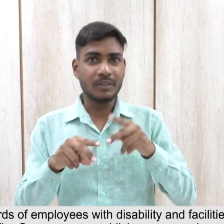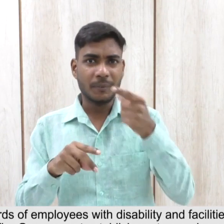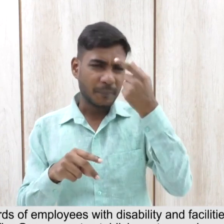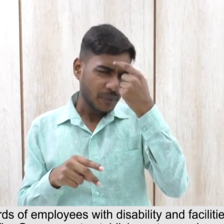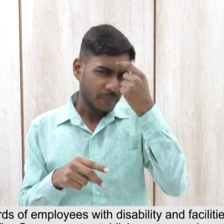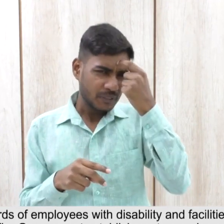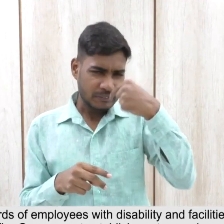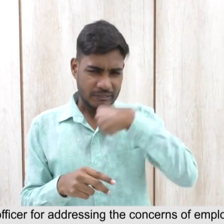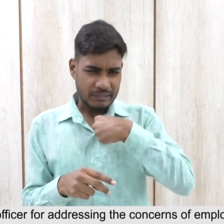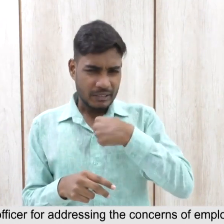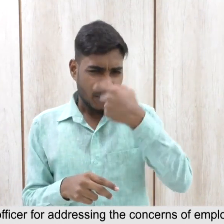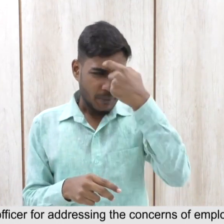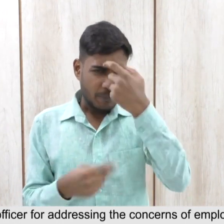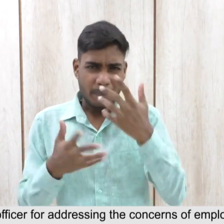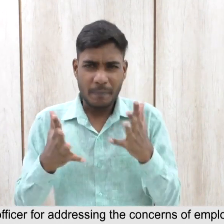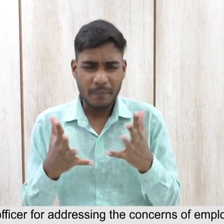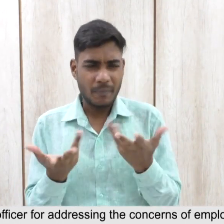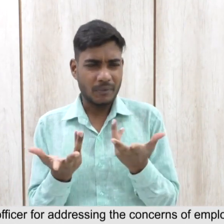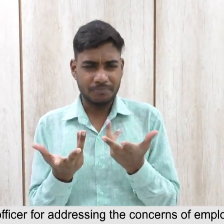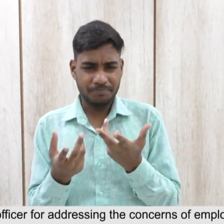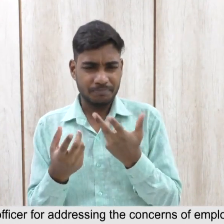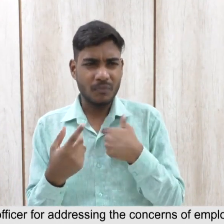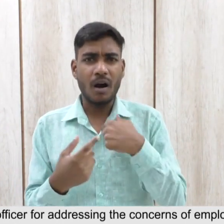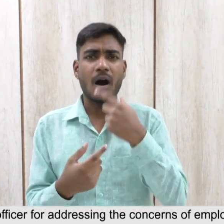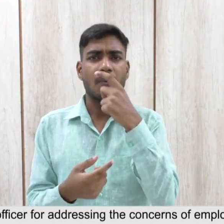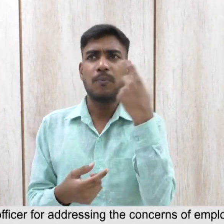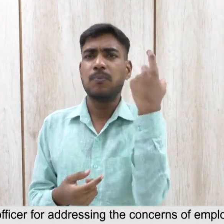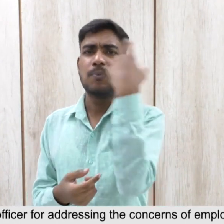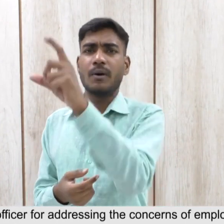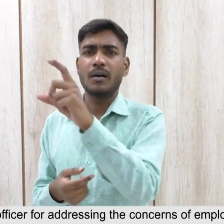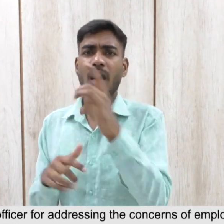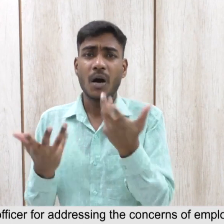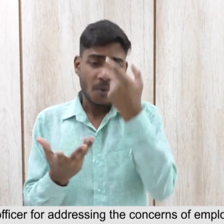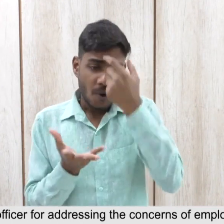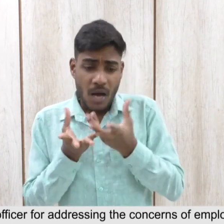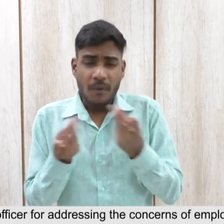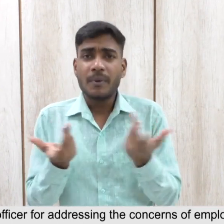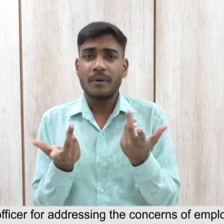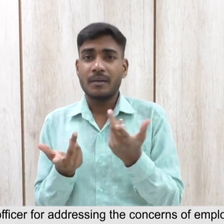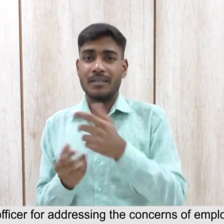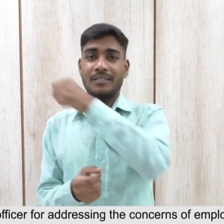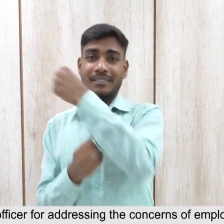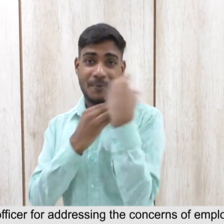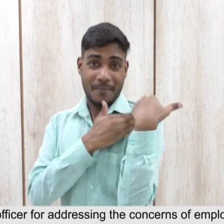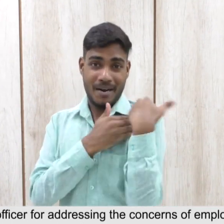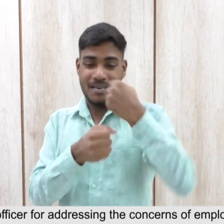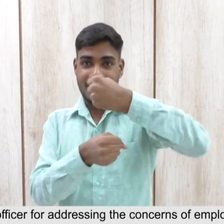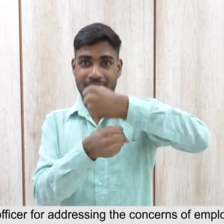Grievance Redressal Officer for addressing the concerns of